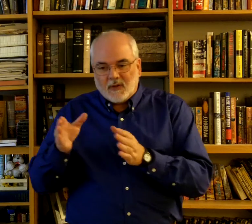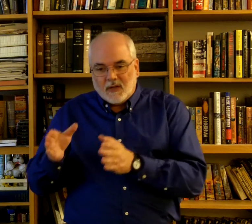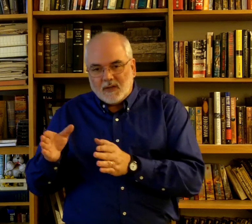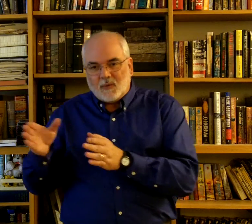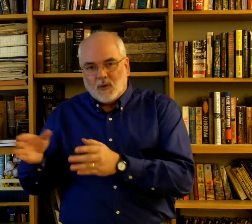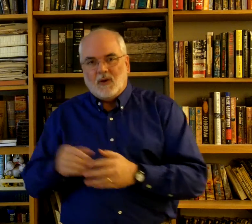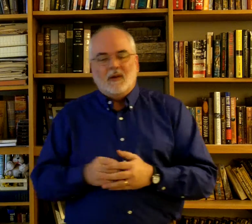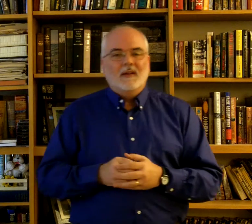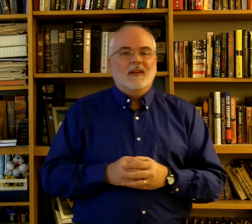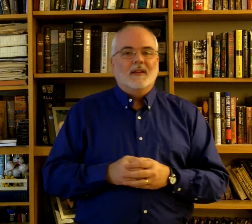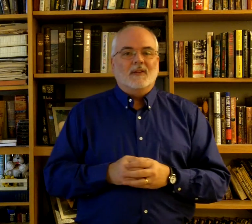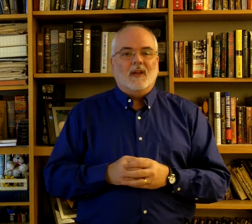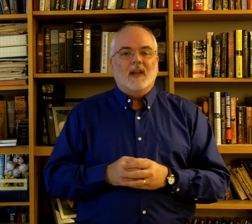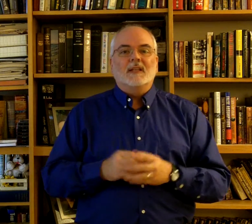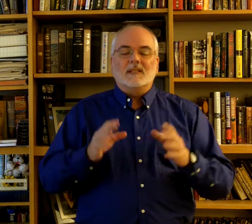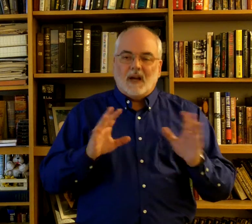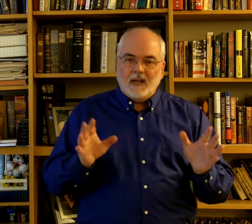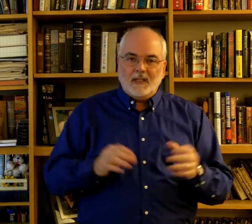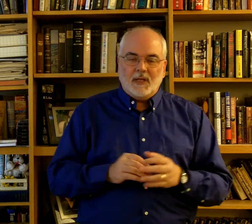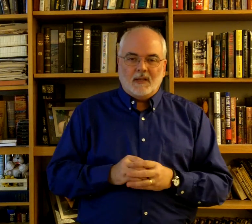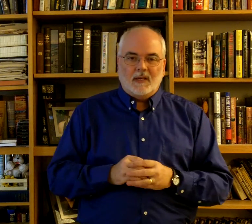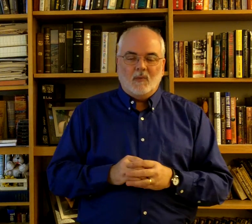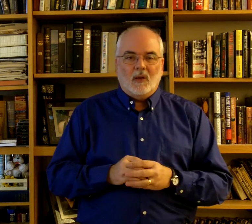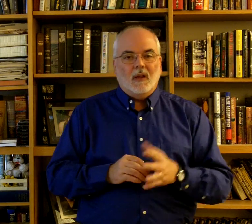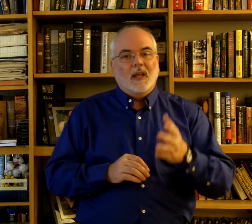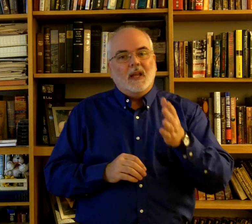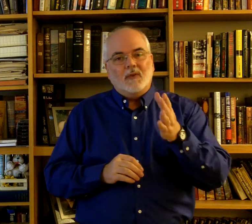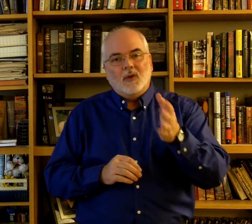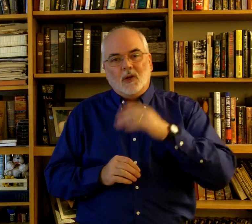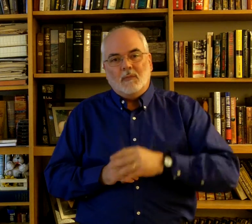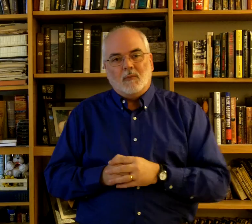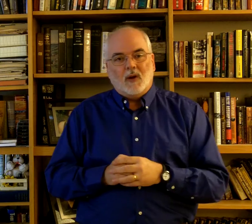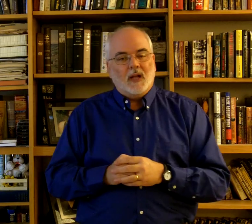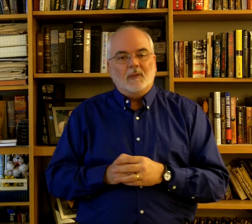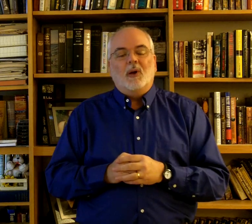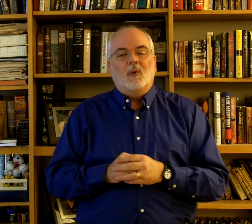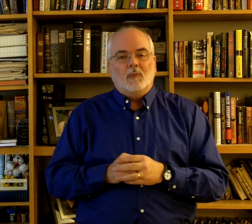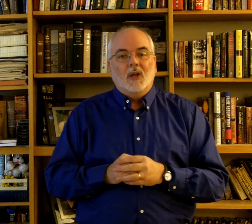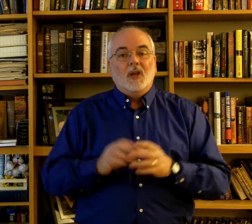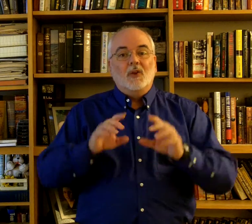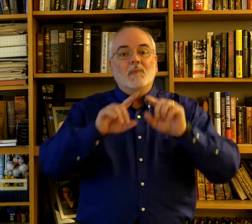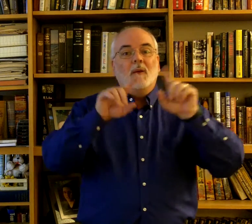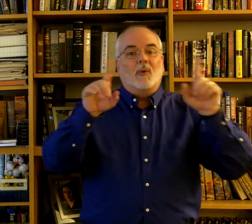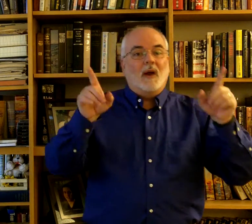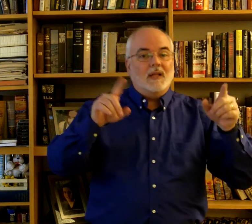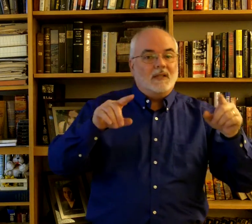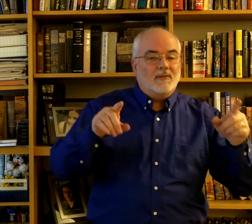each word. Okay? Signing needs to be done the same way. If you're going to memorize a poem, you memorize it in